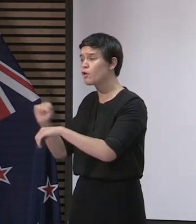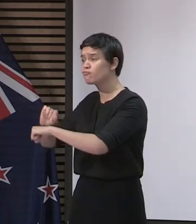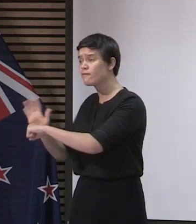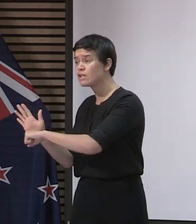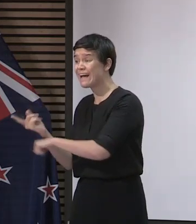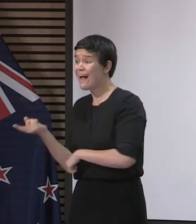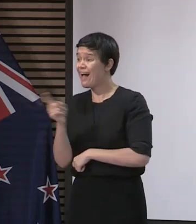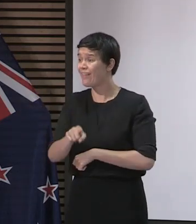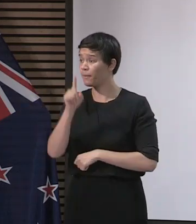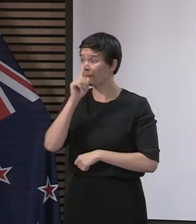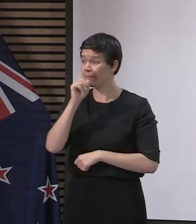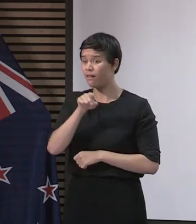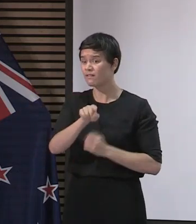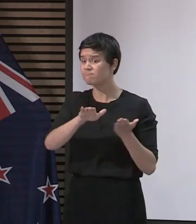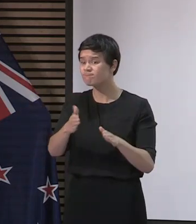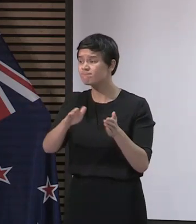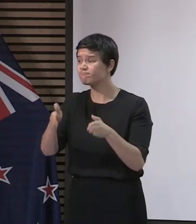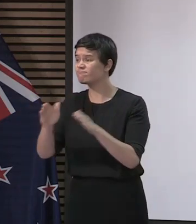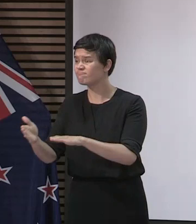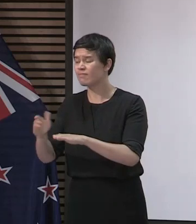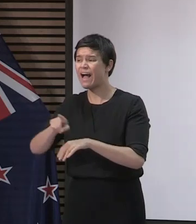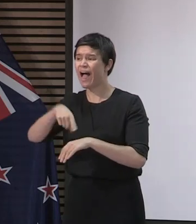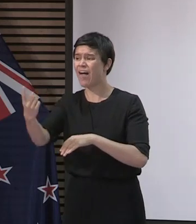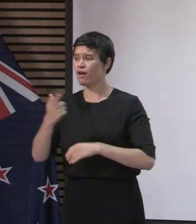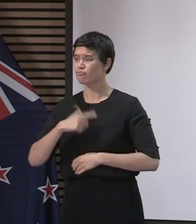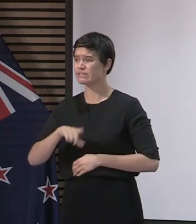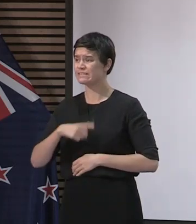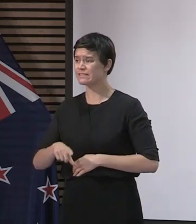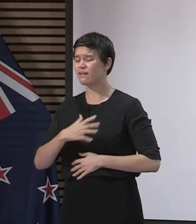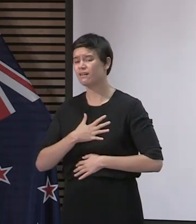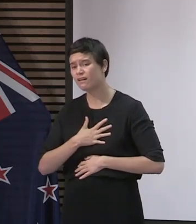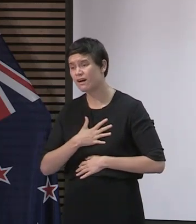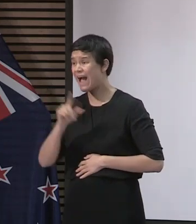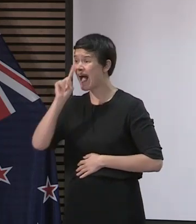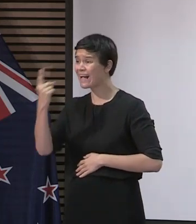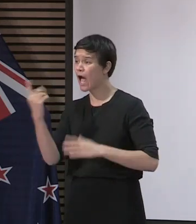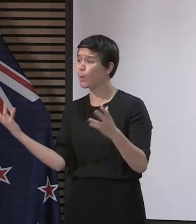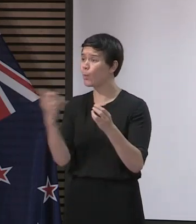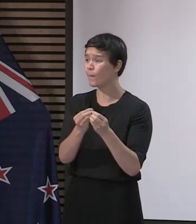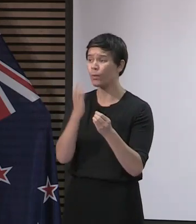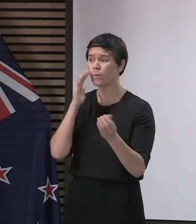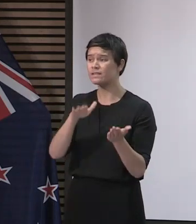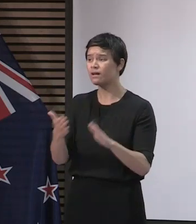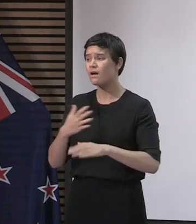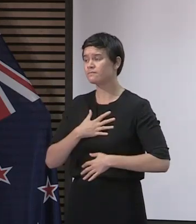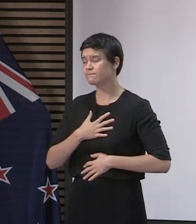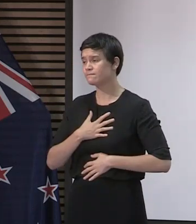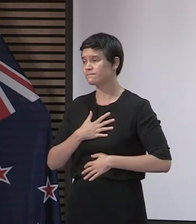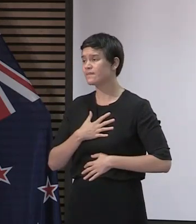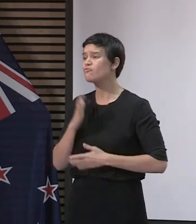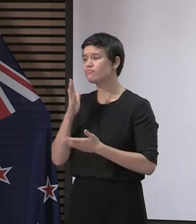to farewell them as they would have wished. This has been one of I think the hardest elements of Level 4.